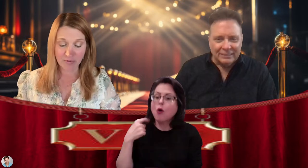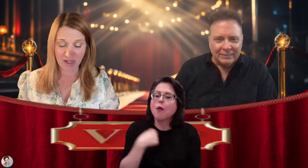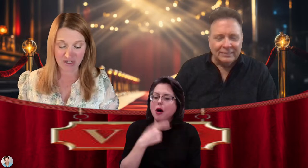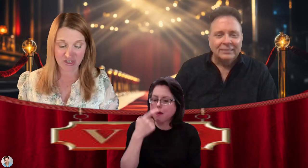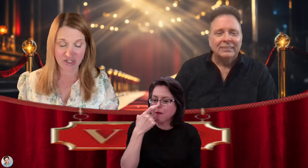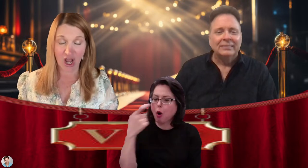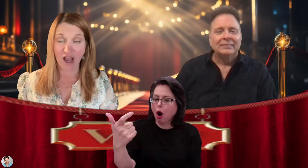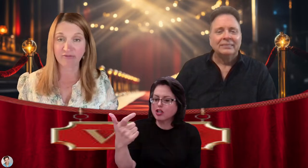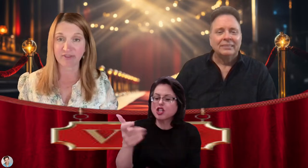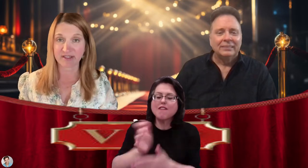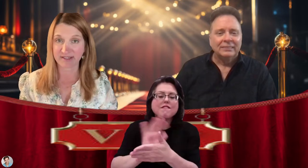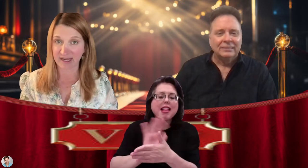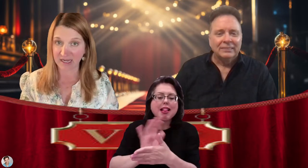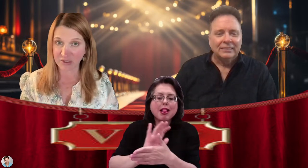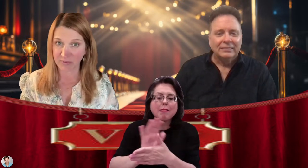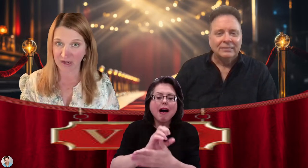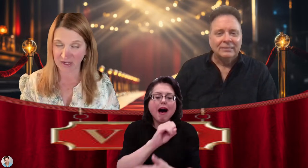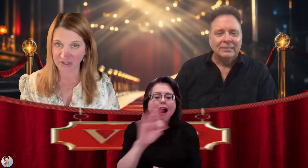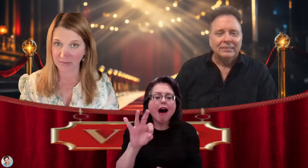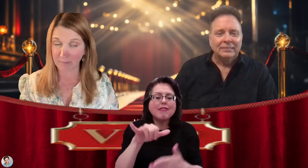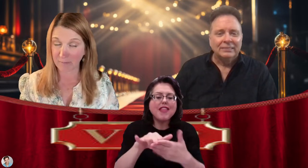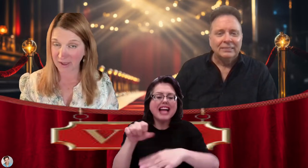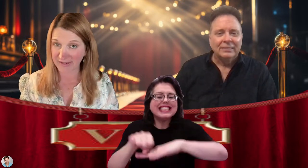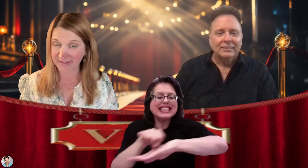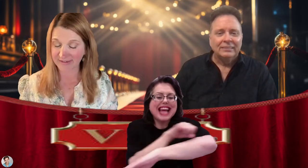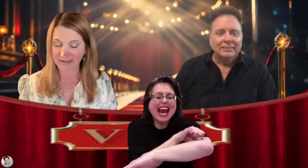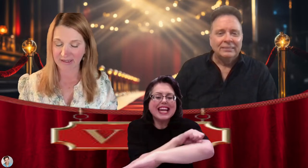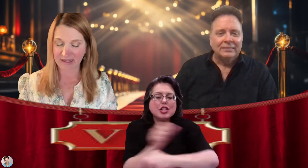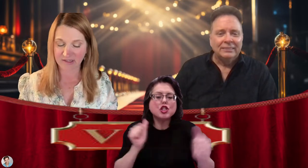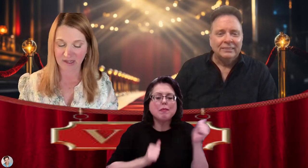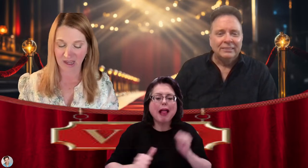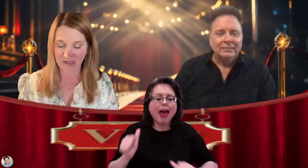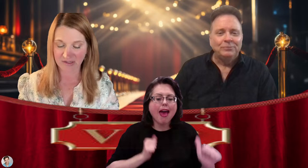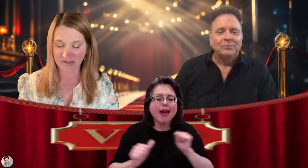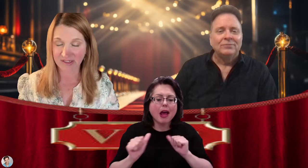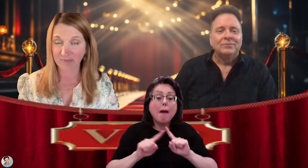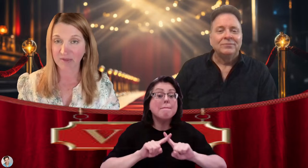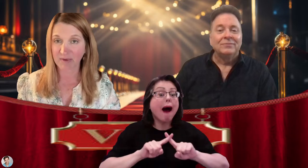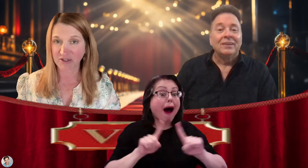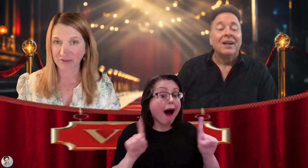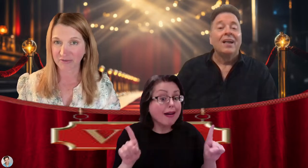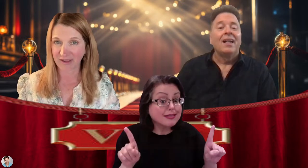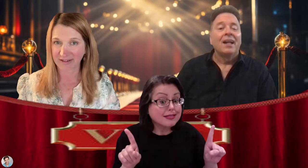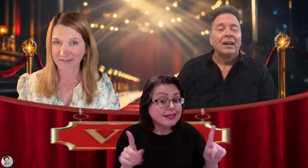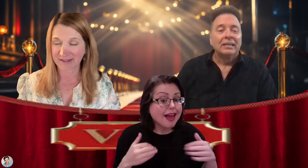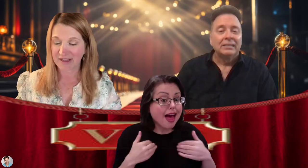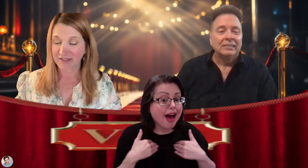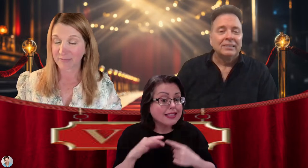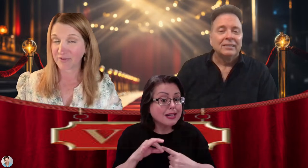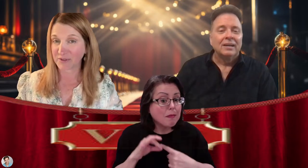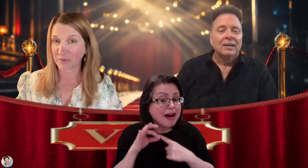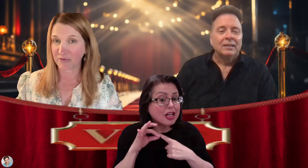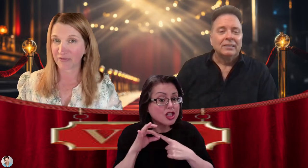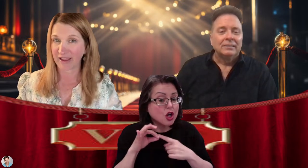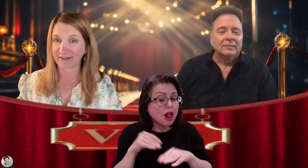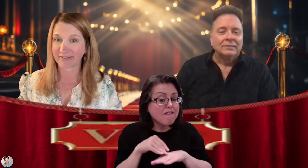production of the stage production, but it's got some special effects, some visual effects.